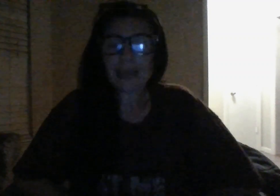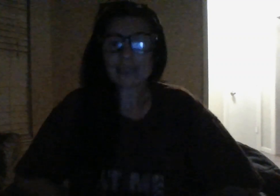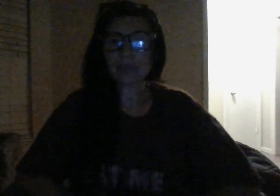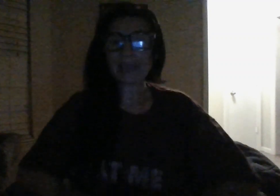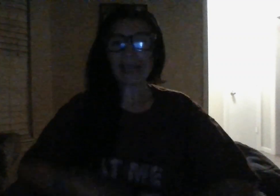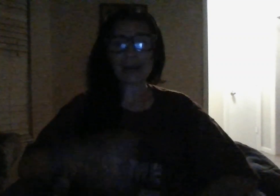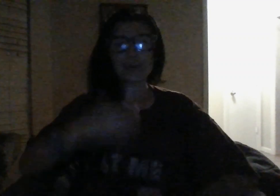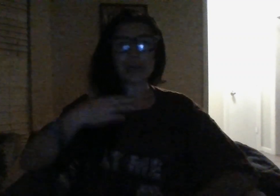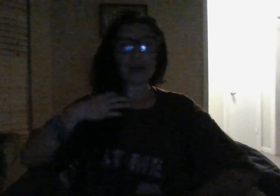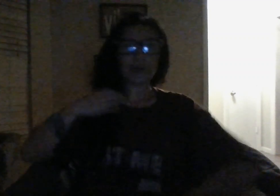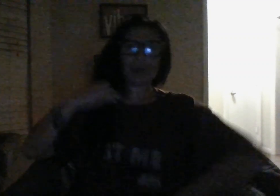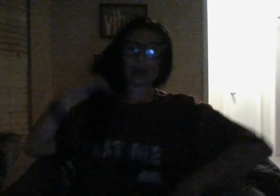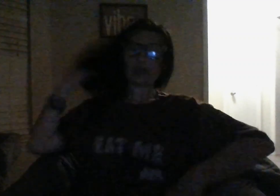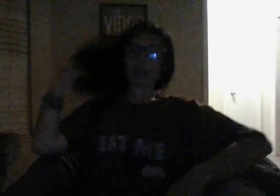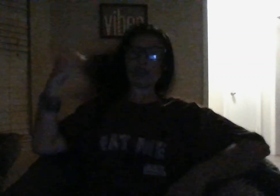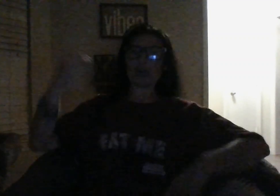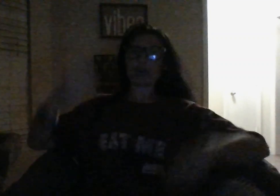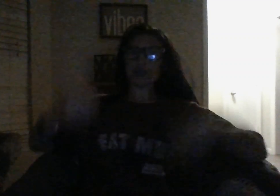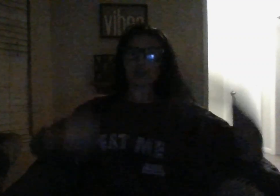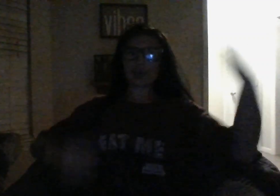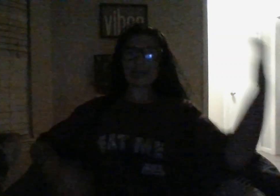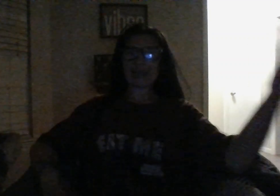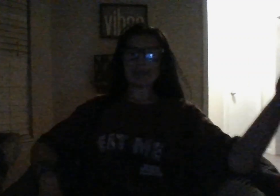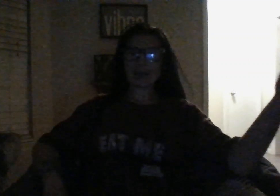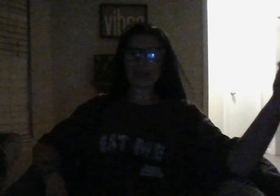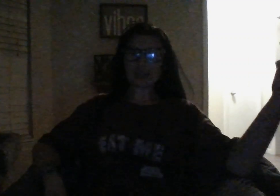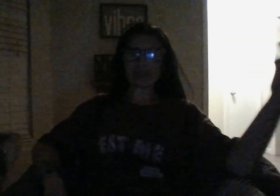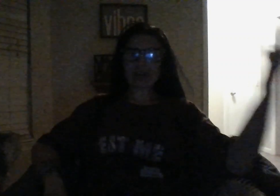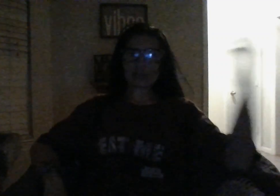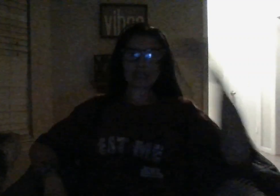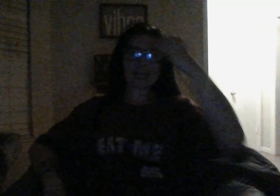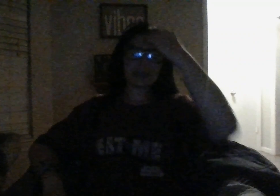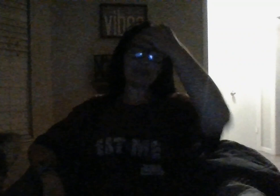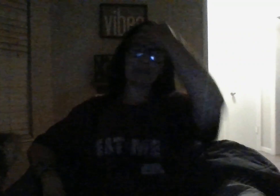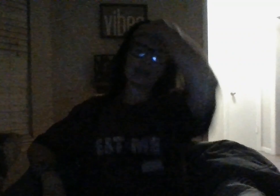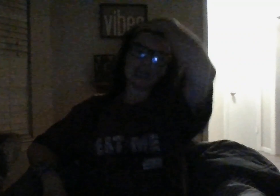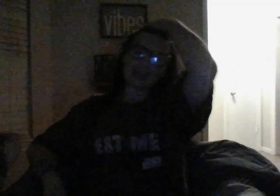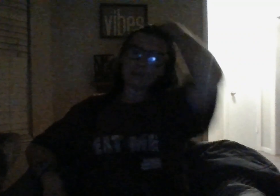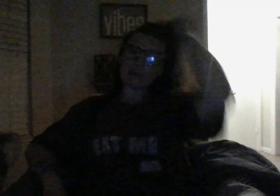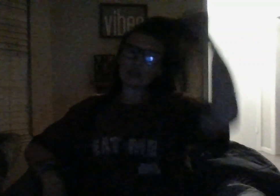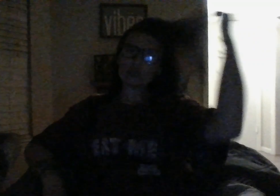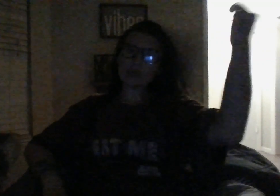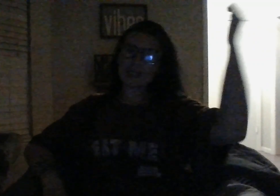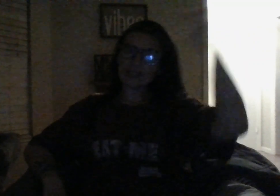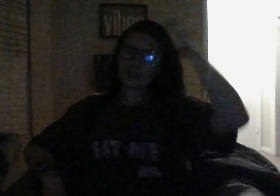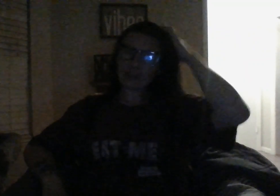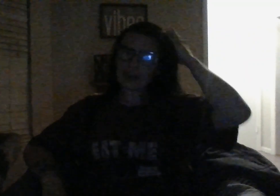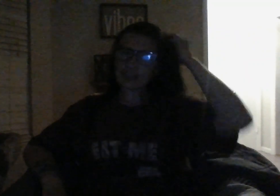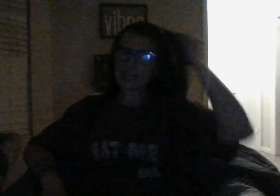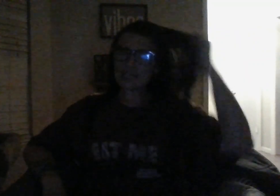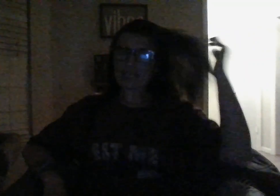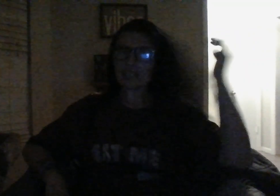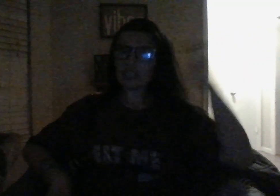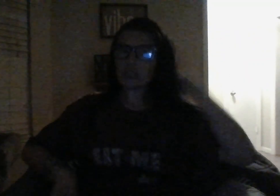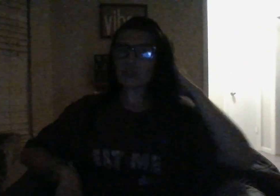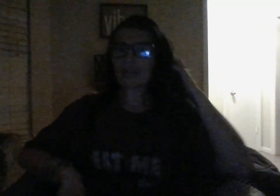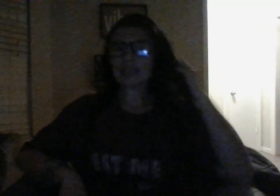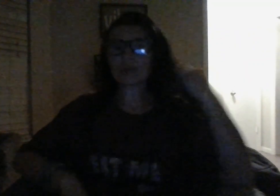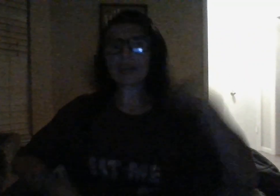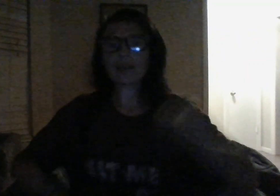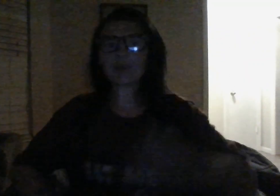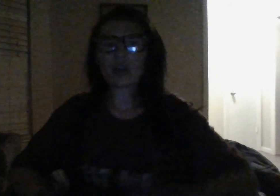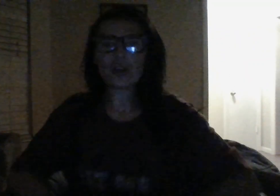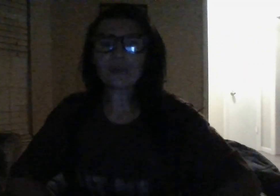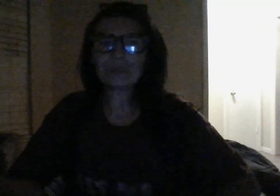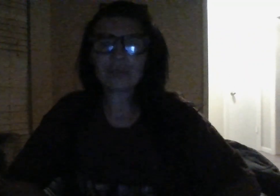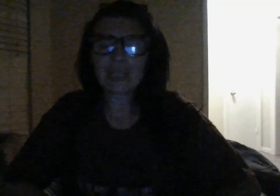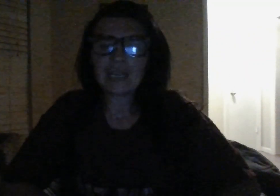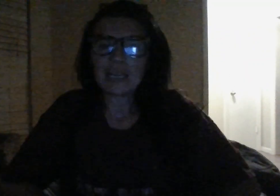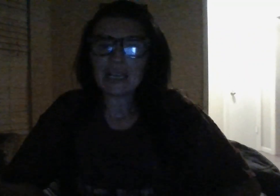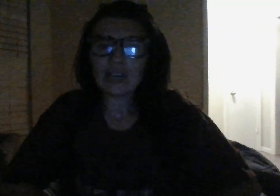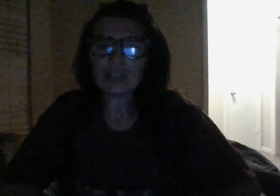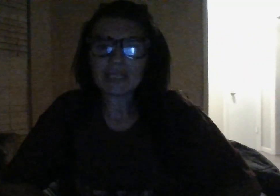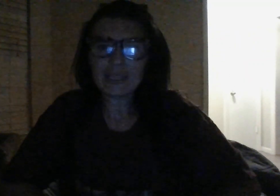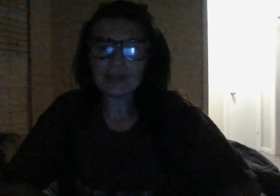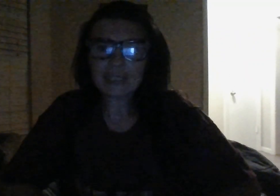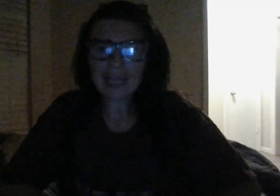it possibly i don't know only you know your story not anybody else fire sign there's a reason a fire sign's getting a huge ass wake-up call aries leo